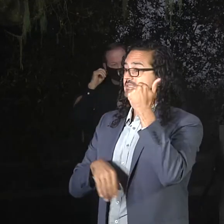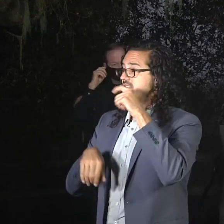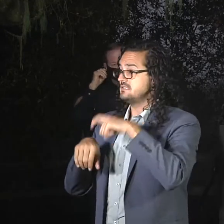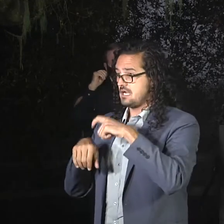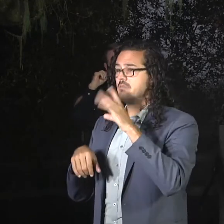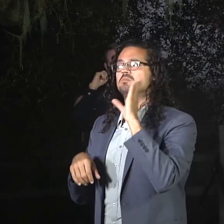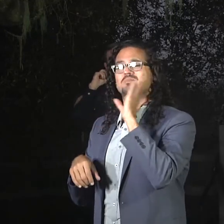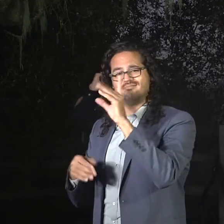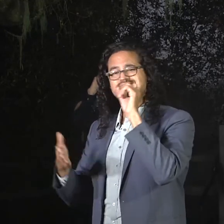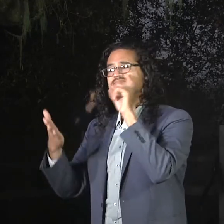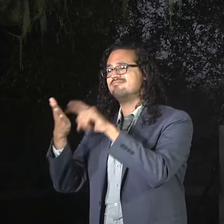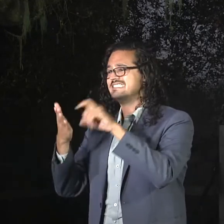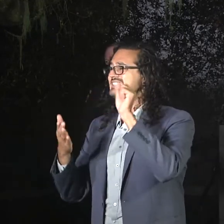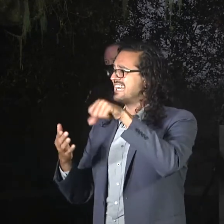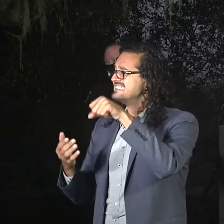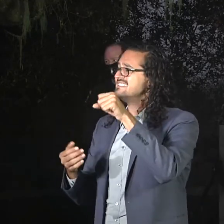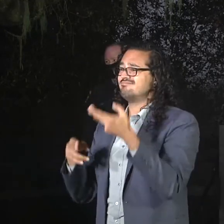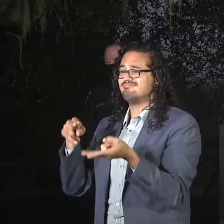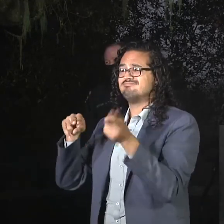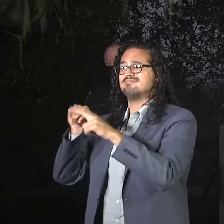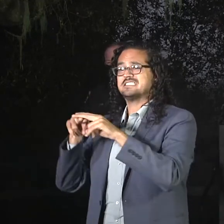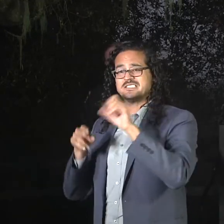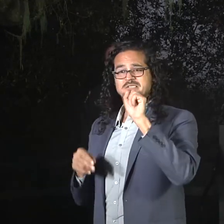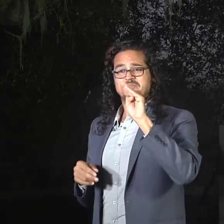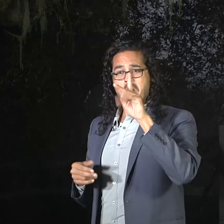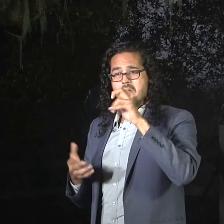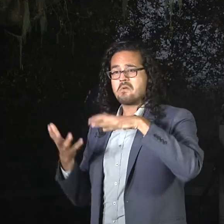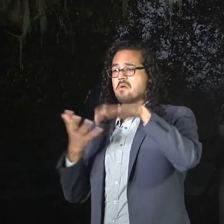production. But, again, it's a very controlled situation.